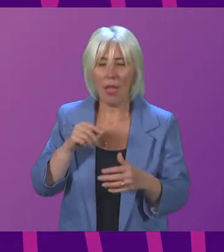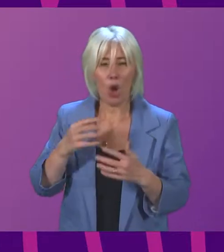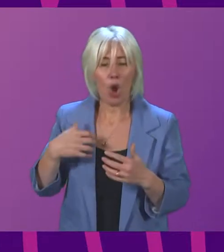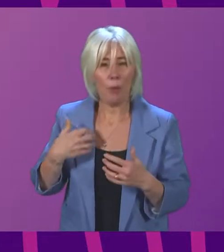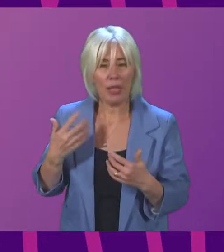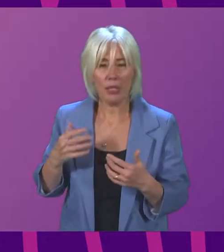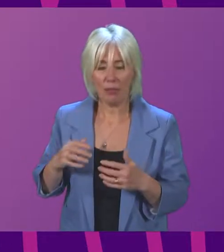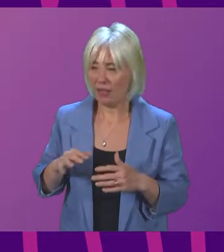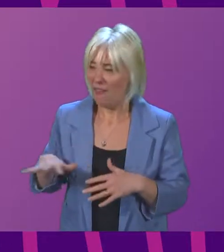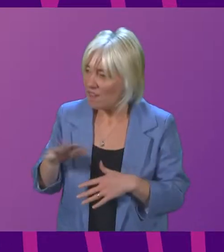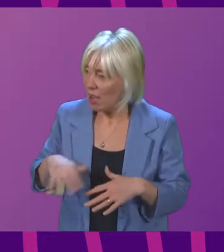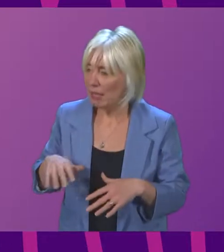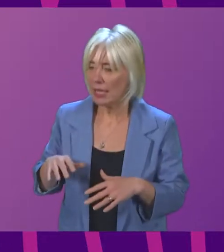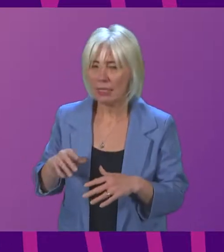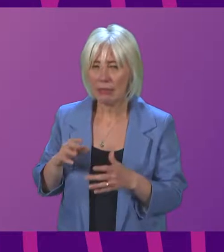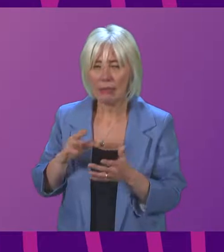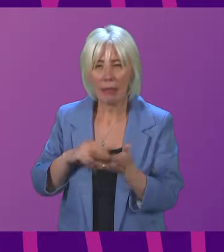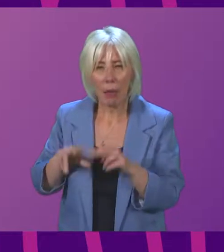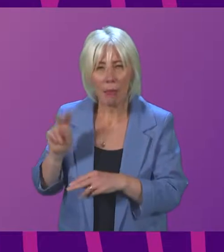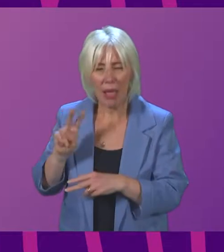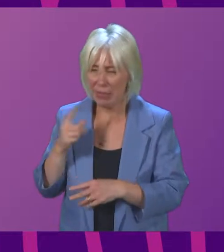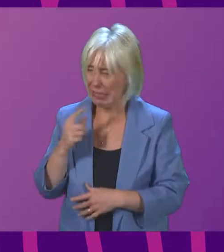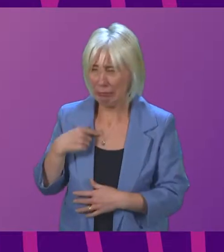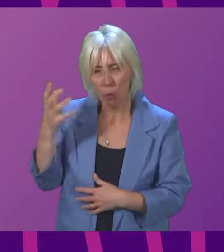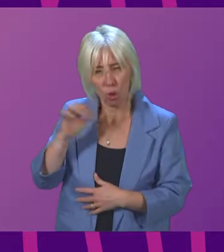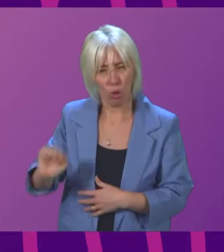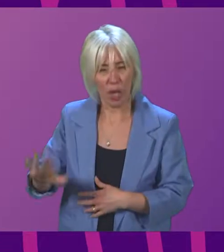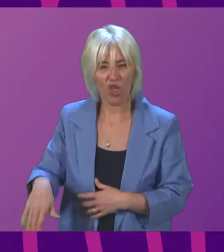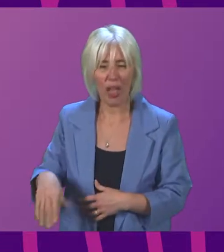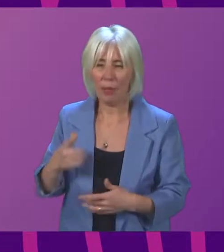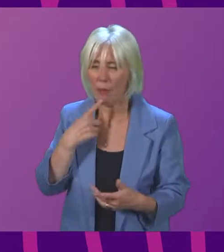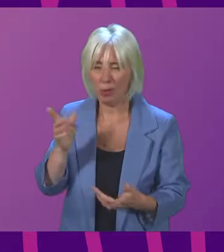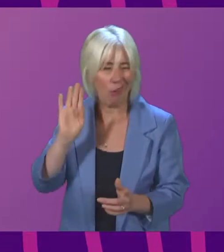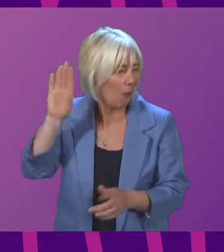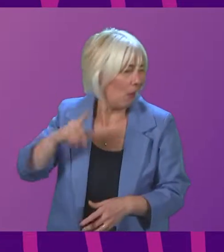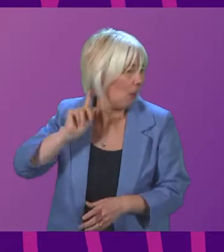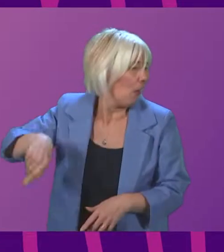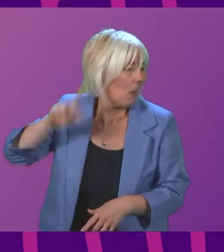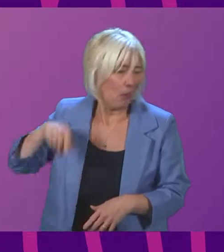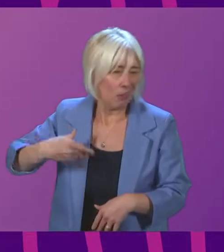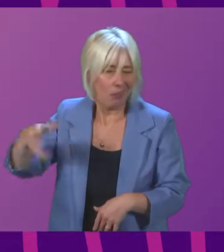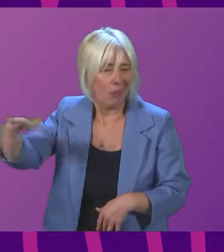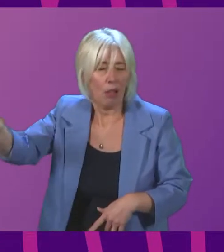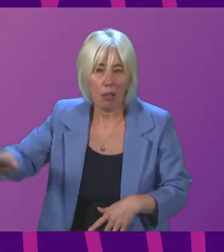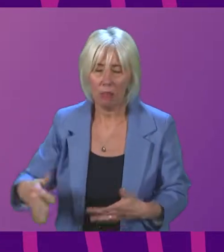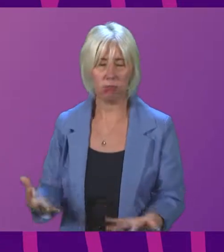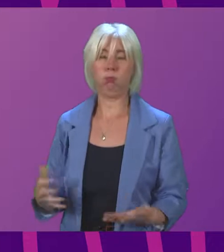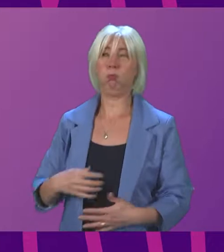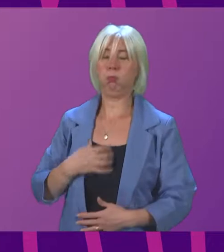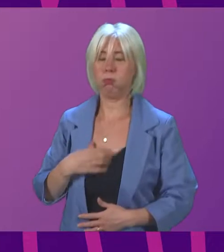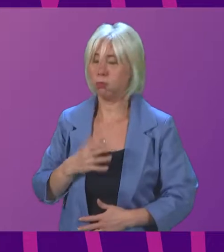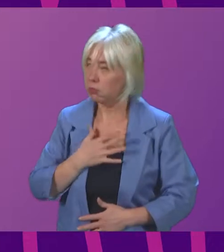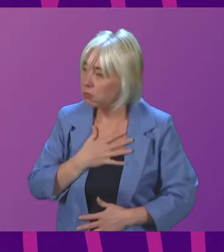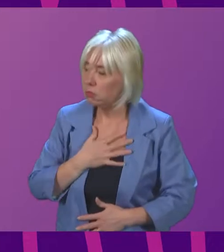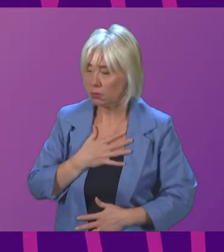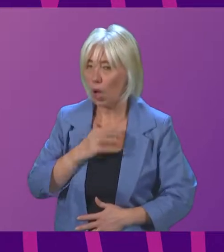parents came concerned about their own children. So, in relation to what will be done next, as I say, there will be a